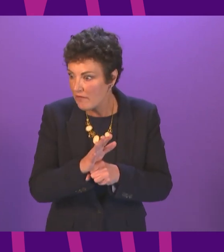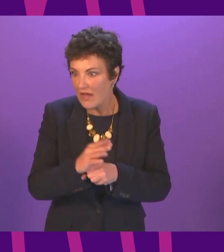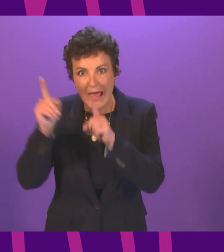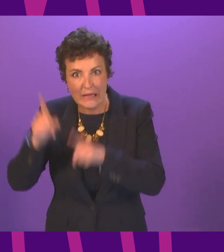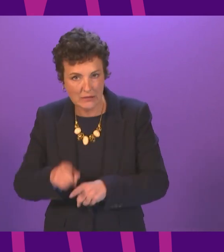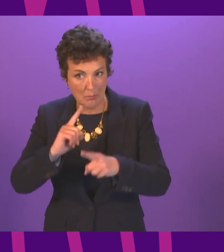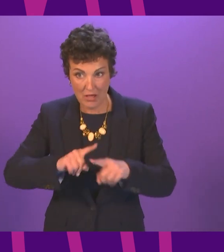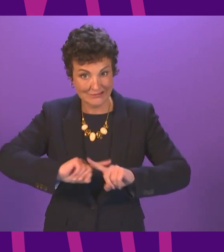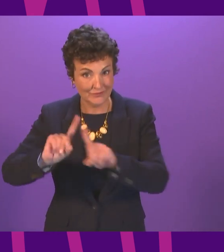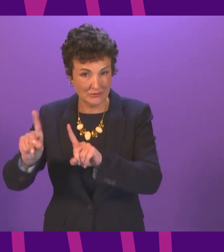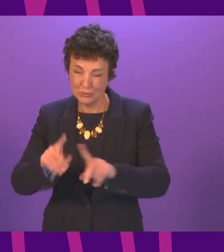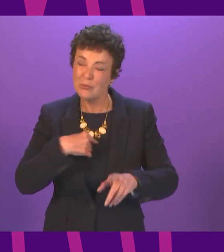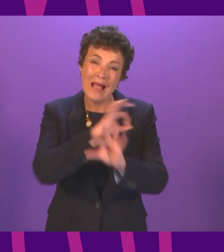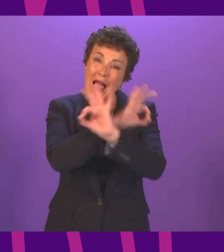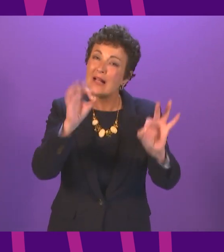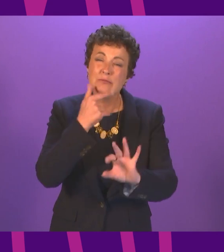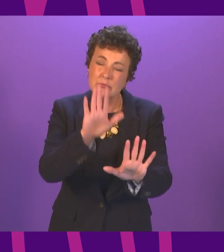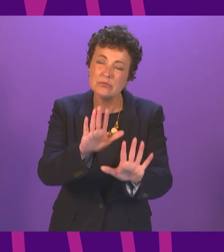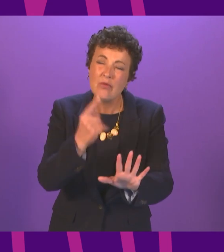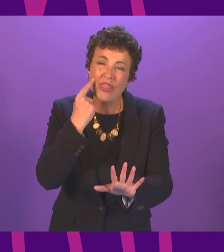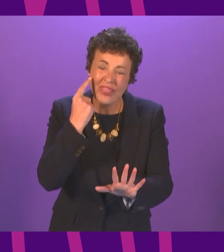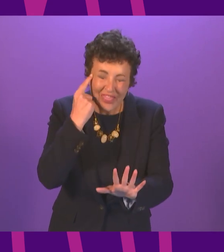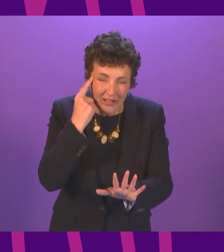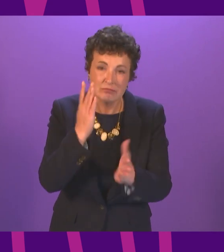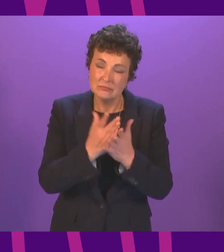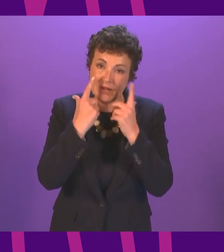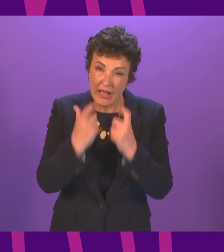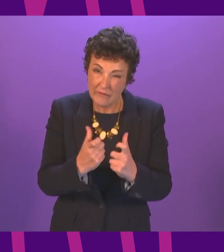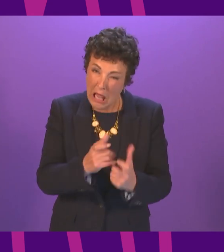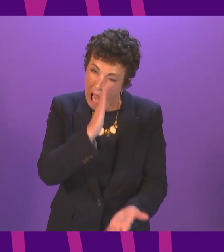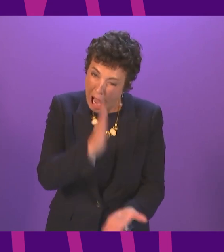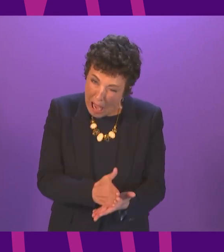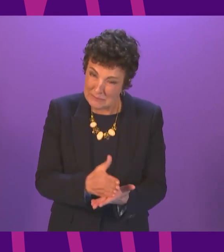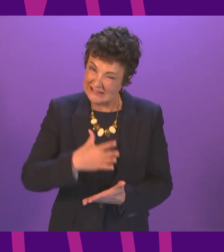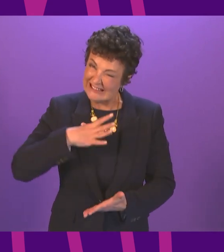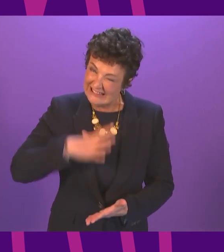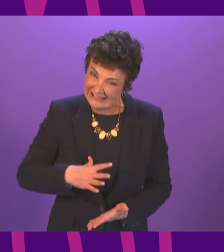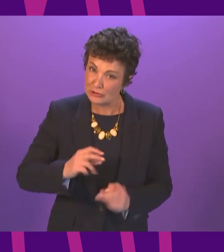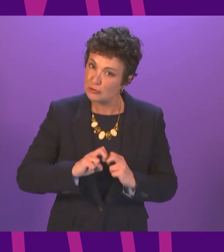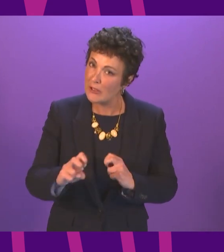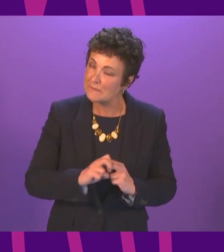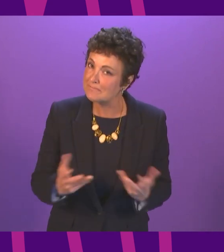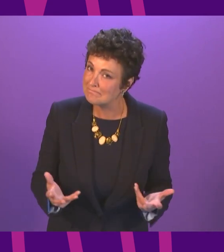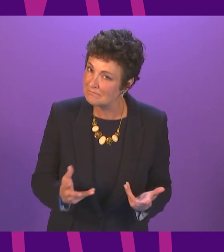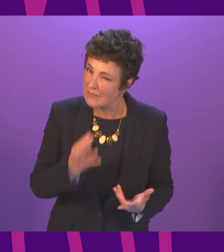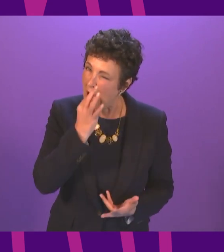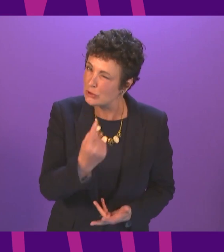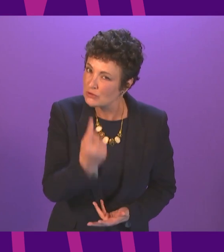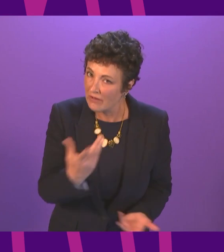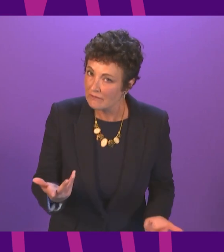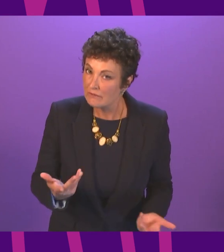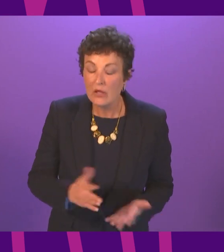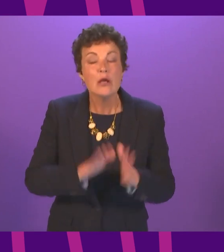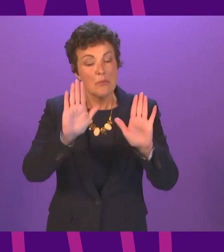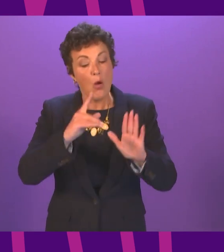about whether they really need to travel at this particular time. As we begin to look ahead and prepare for life after the pandemic,